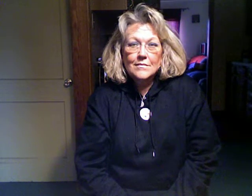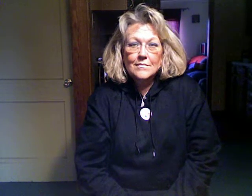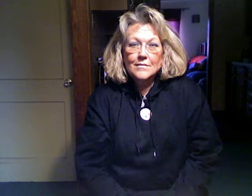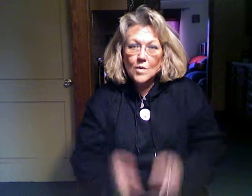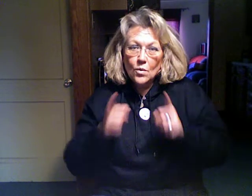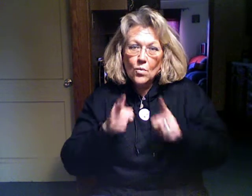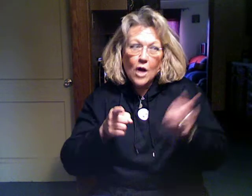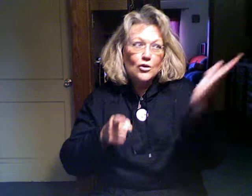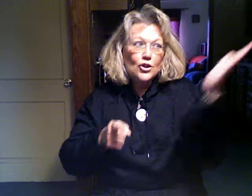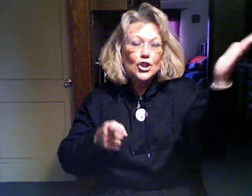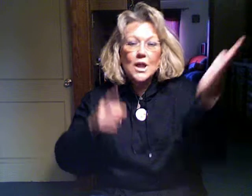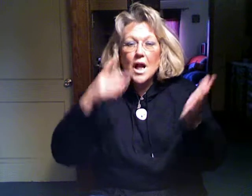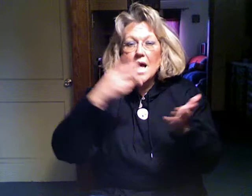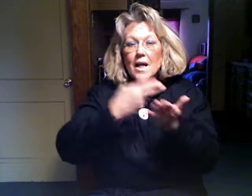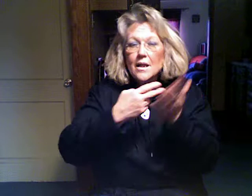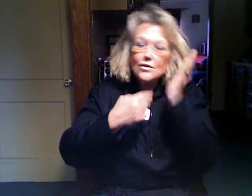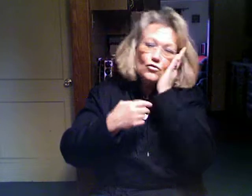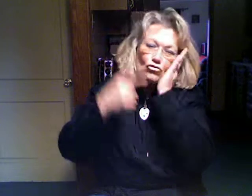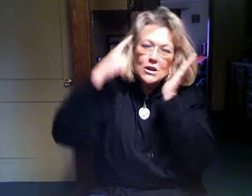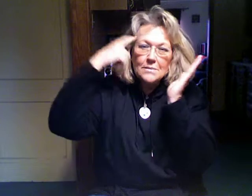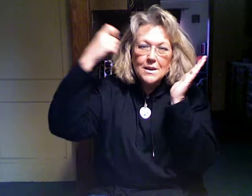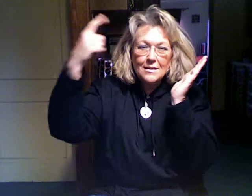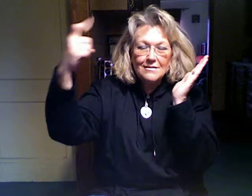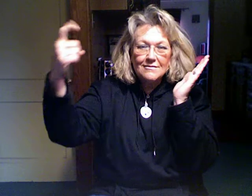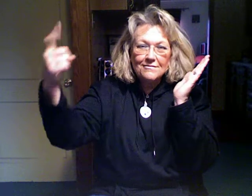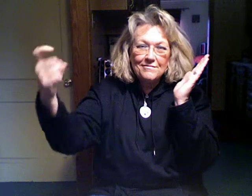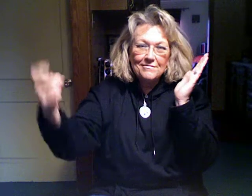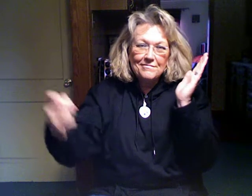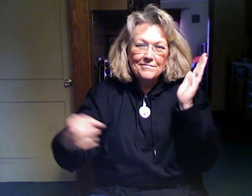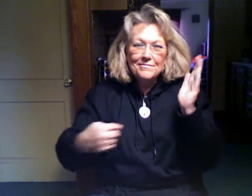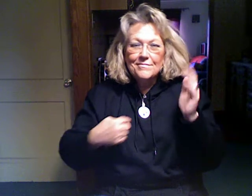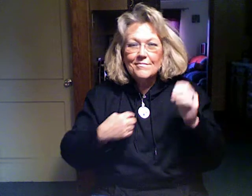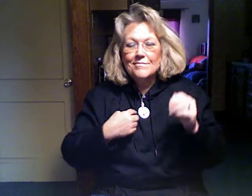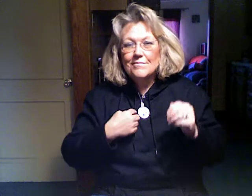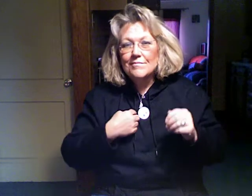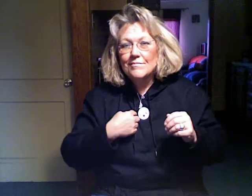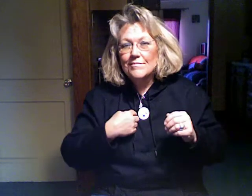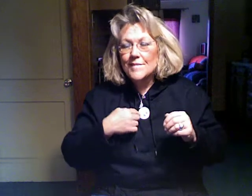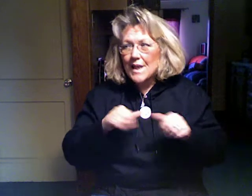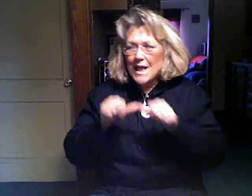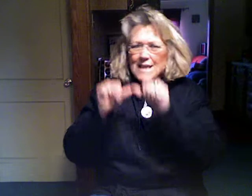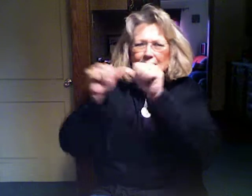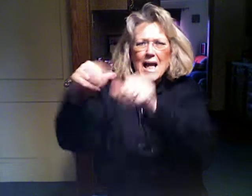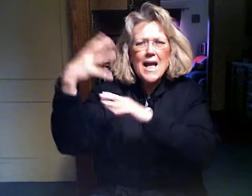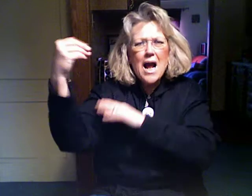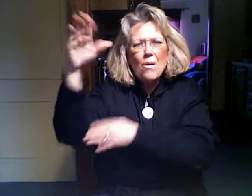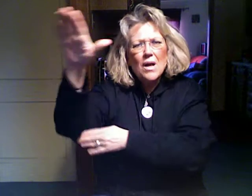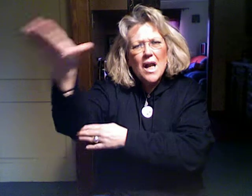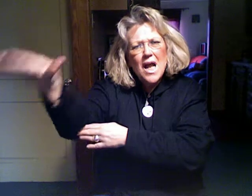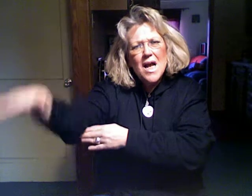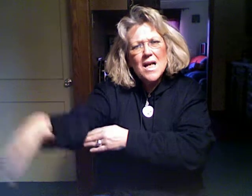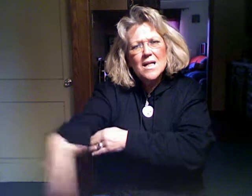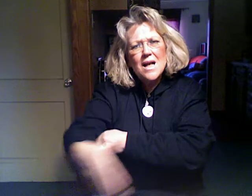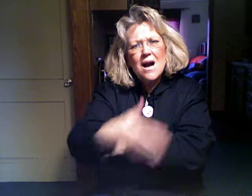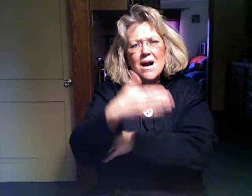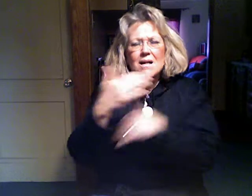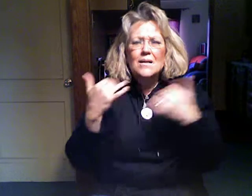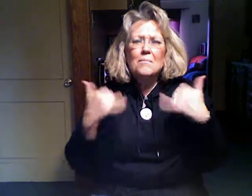While she lays sleeping I stay out late at night and